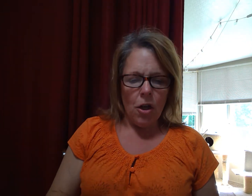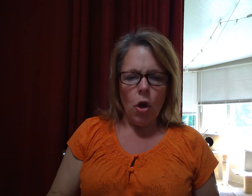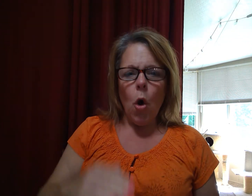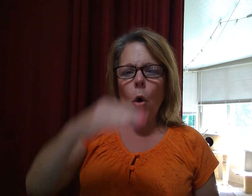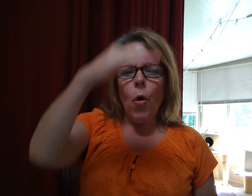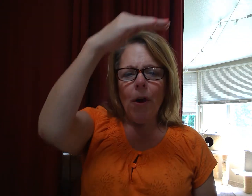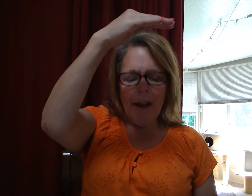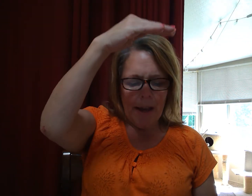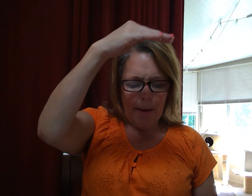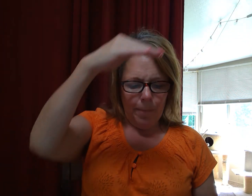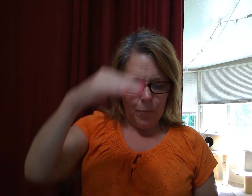Oi.